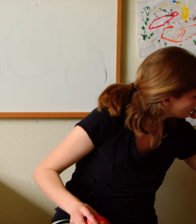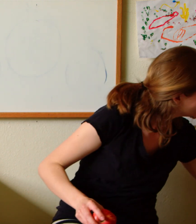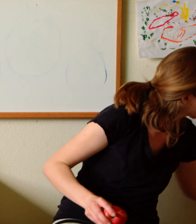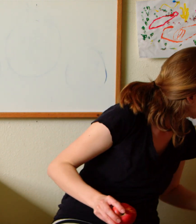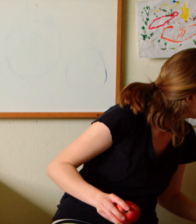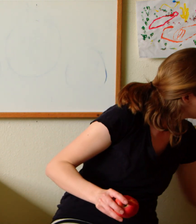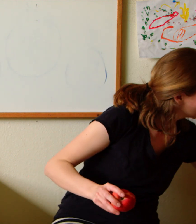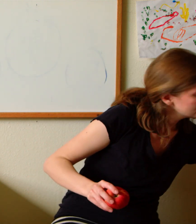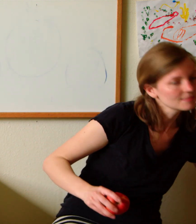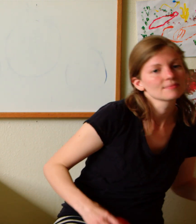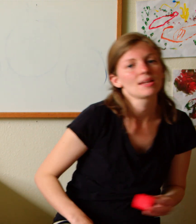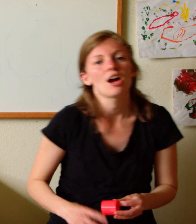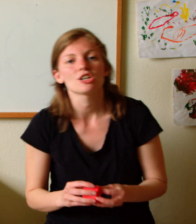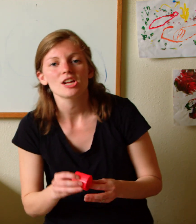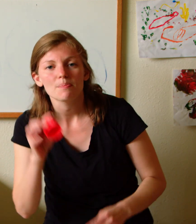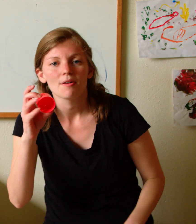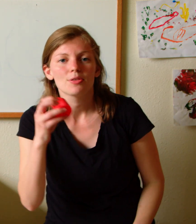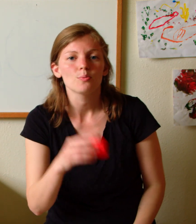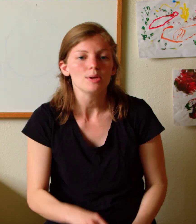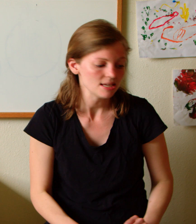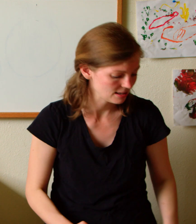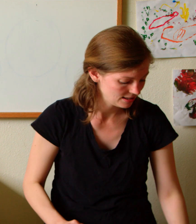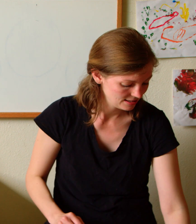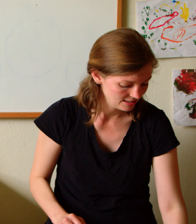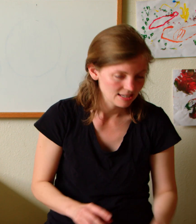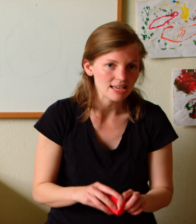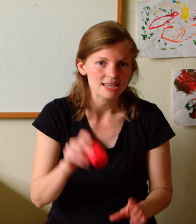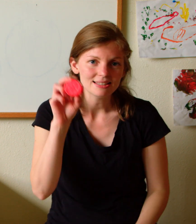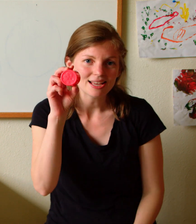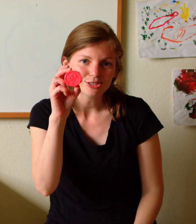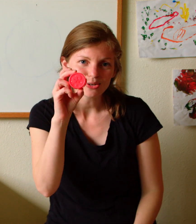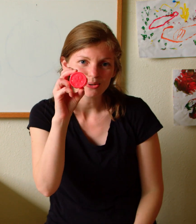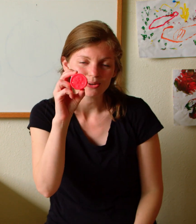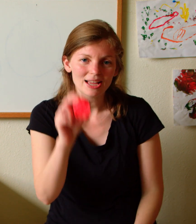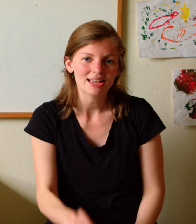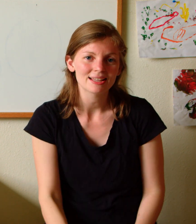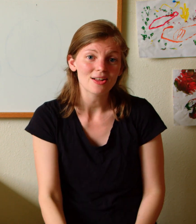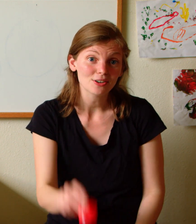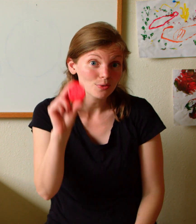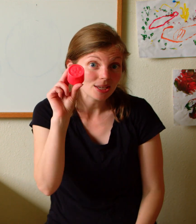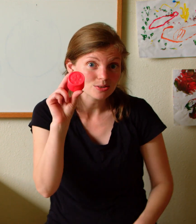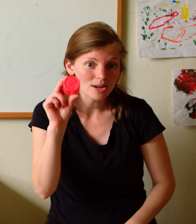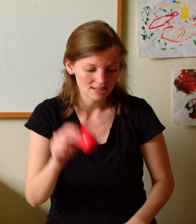our shape of the week is a circle and the color of the week is red